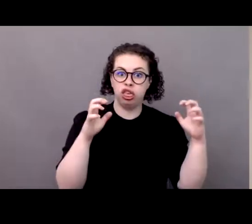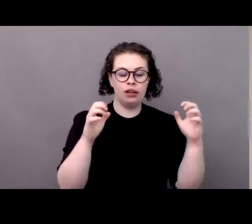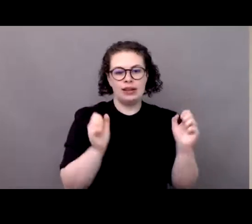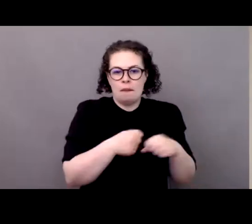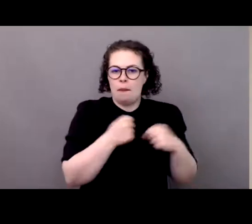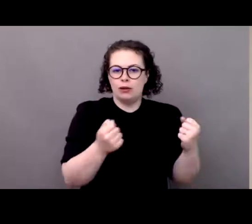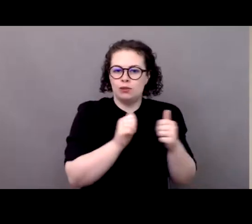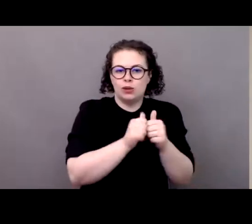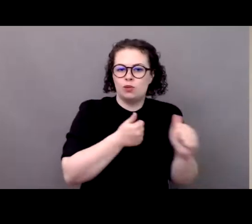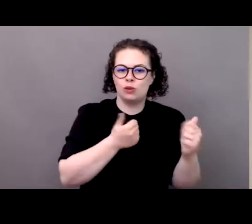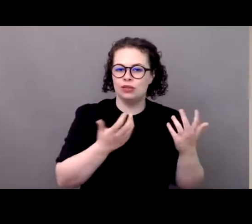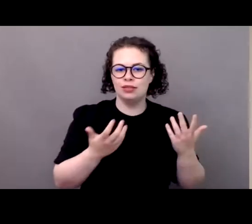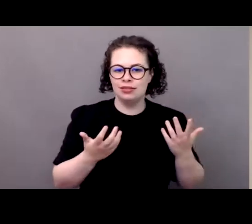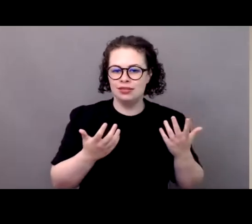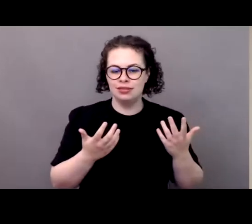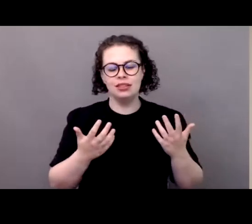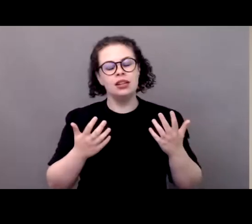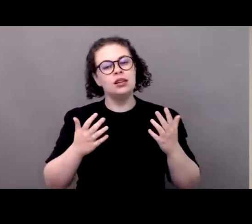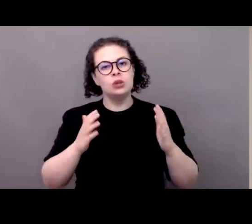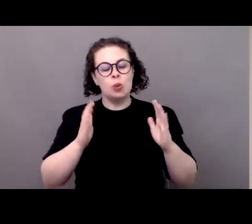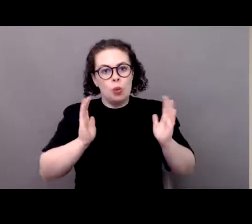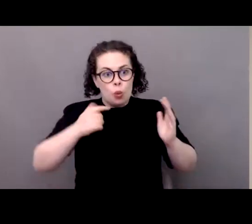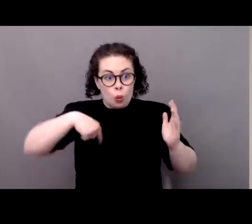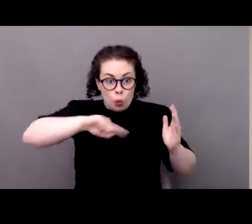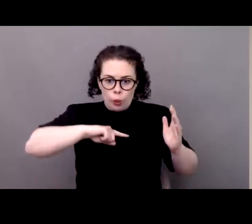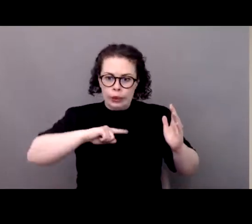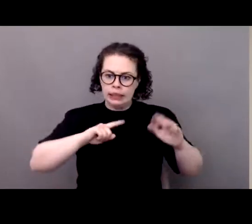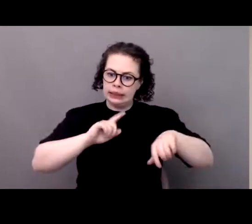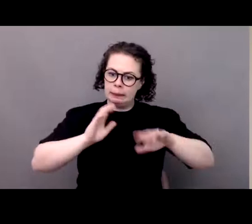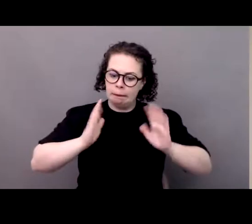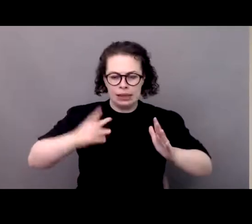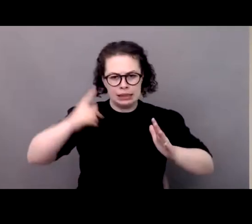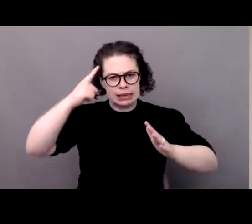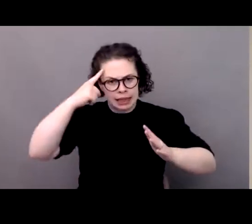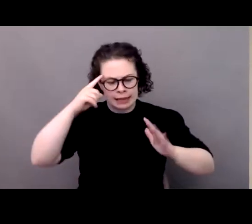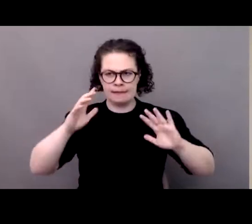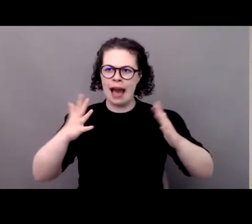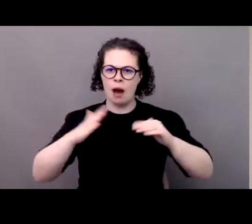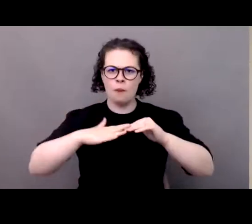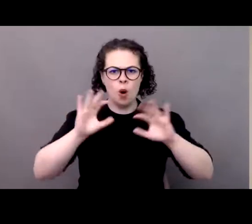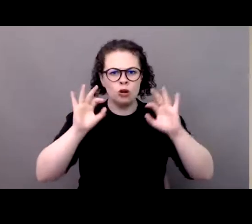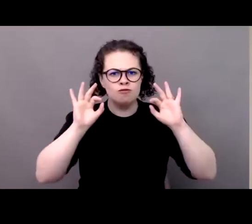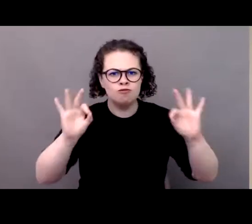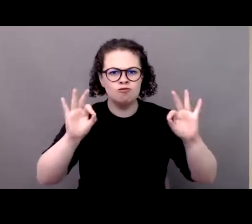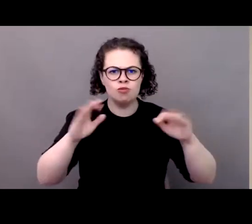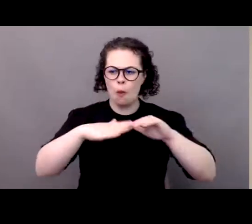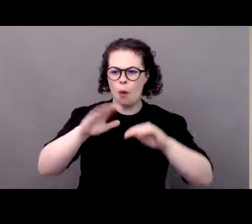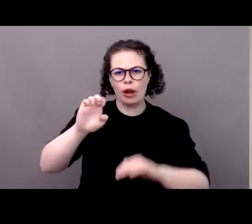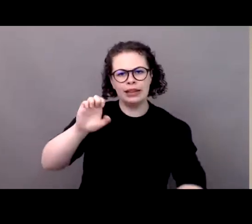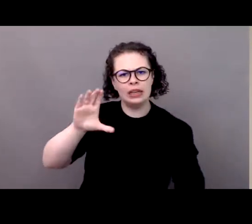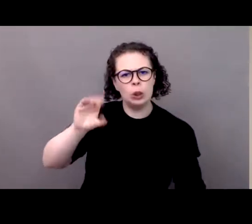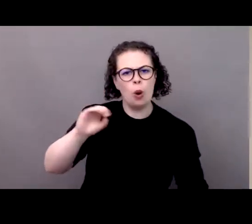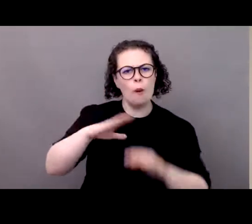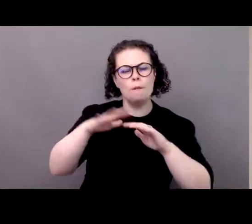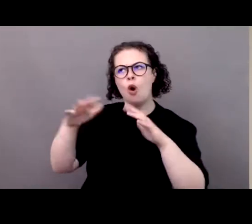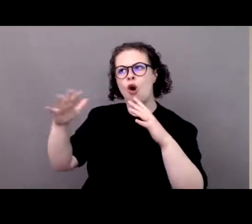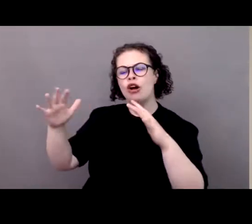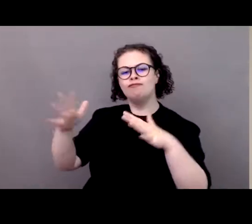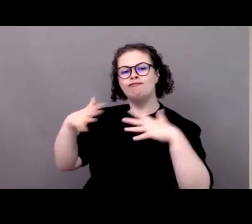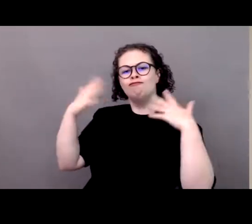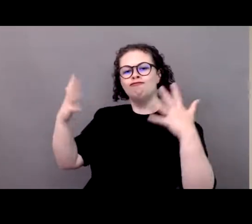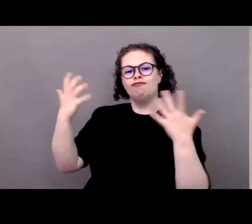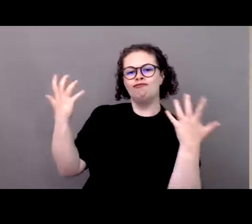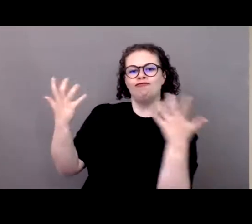holistic coordinated approach to innovate more sustainable products and we call on athletes to to help in promoting these initiatives as miss